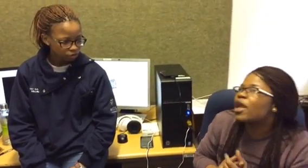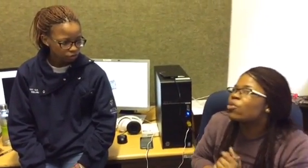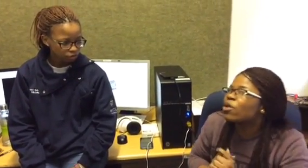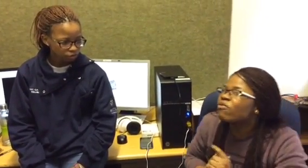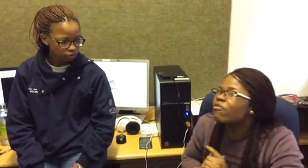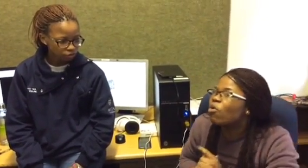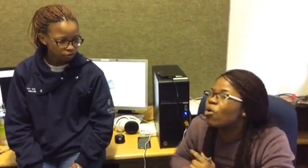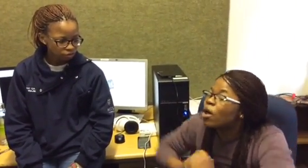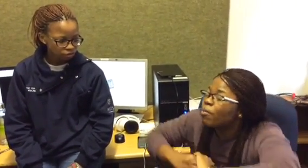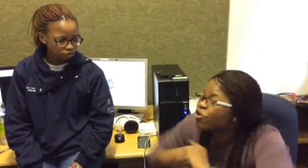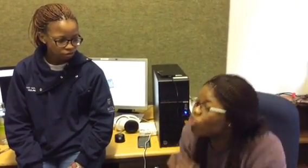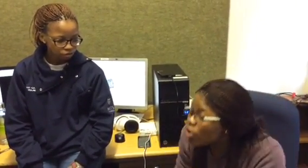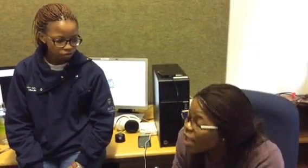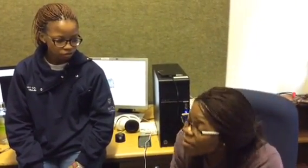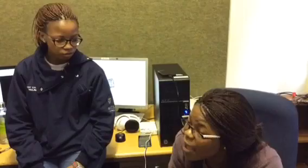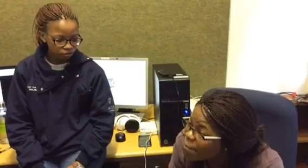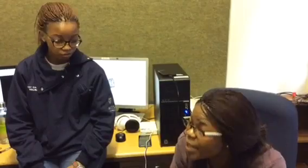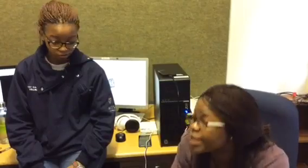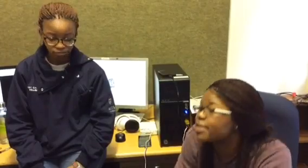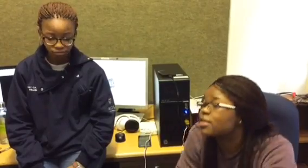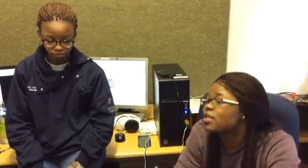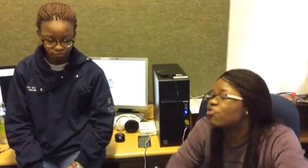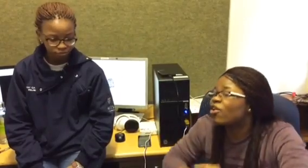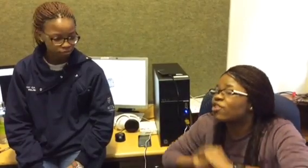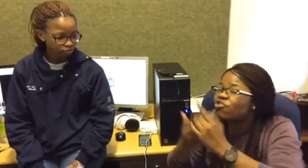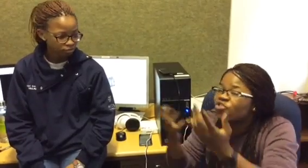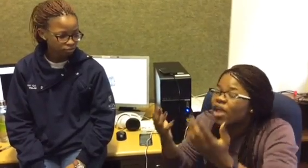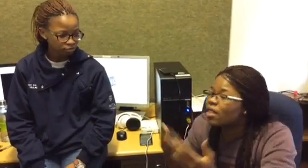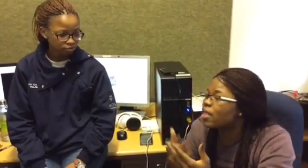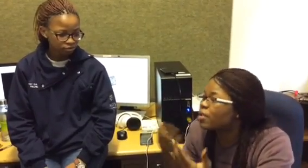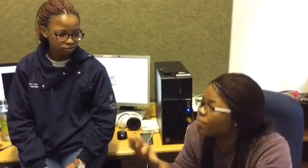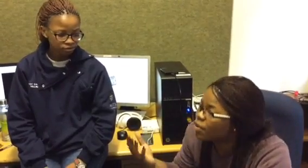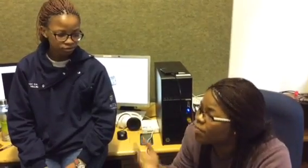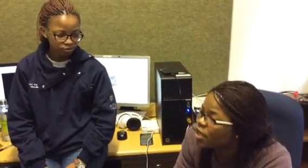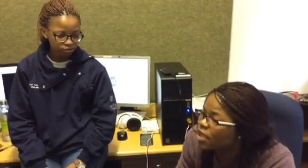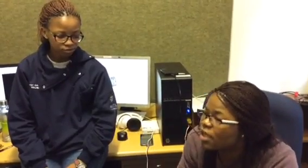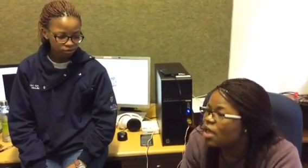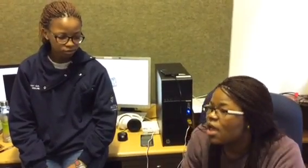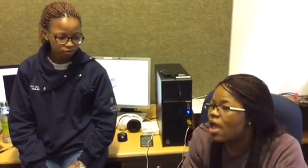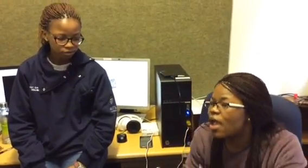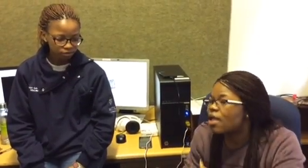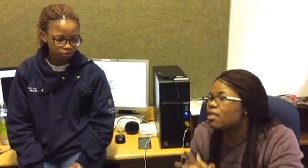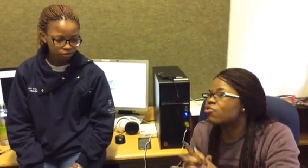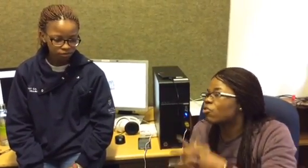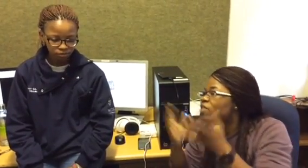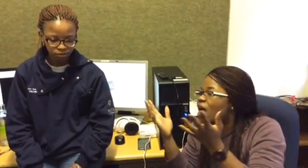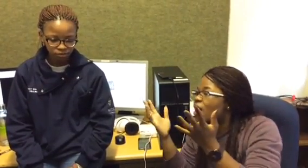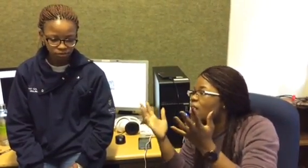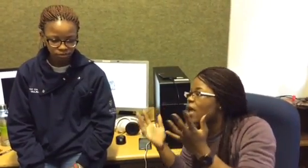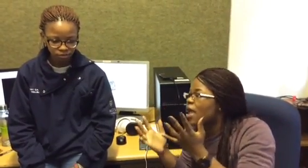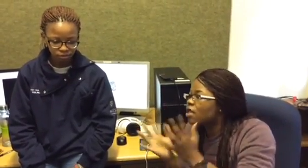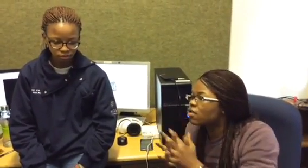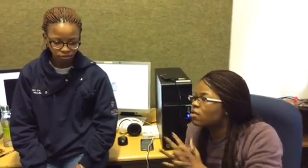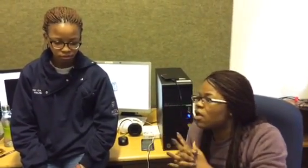can work for petroleum companies such as shell and BP and total and um